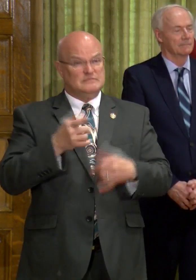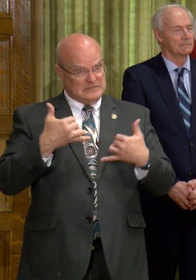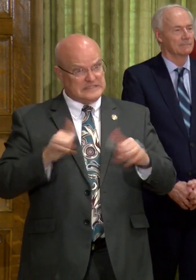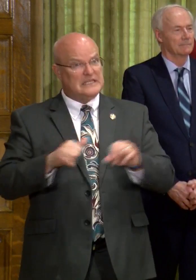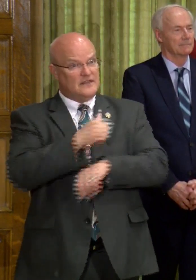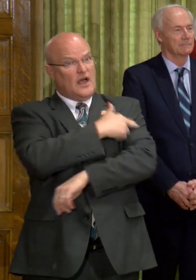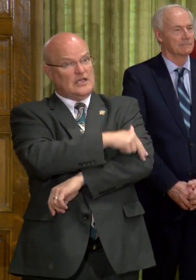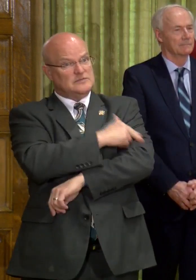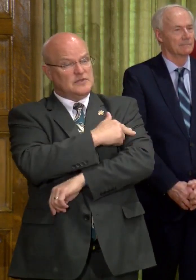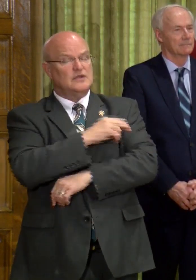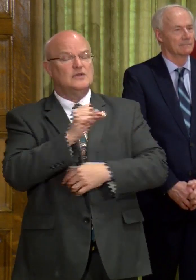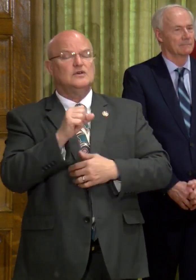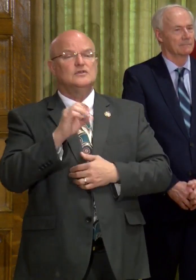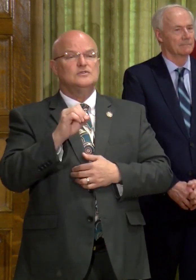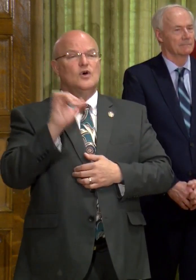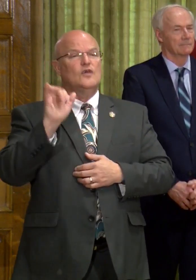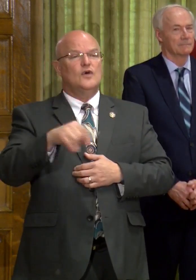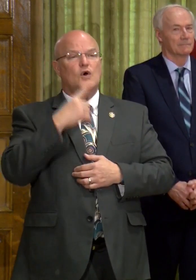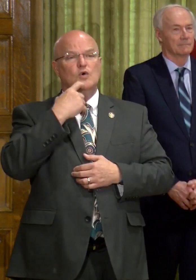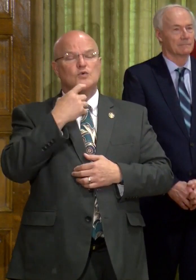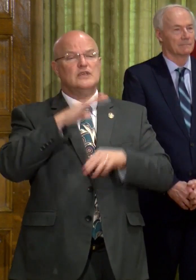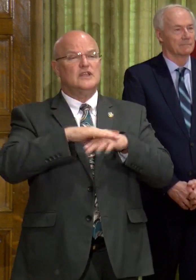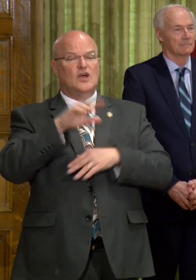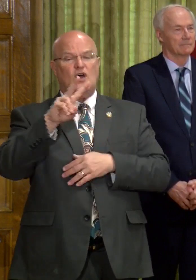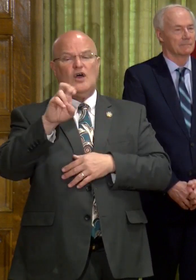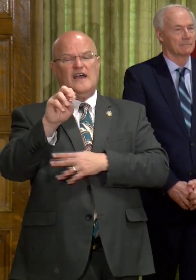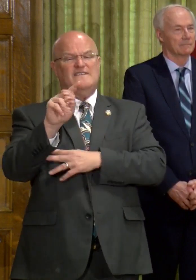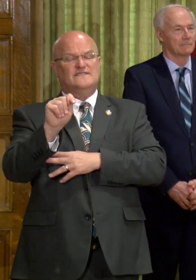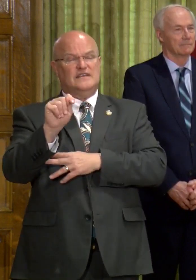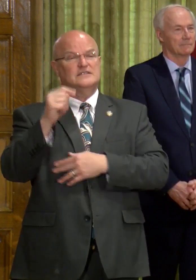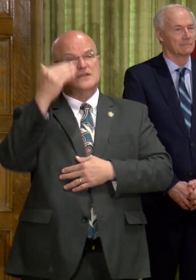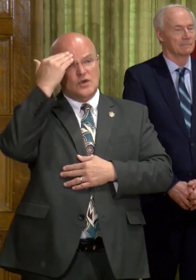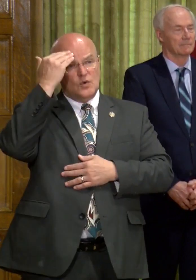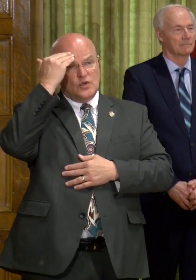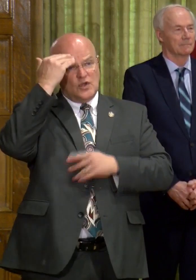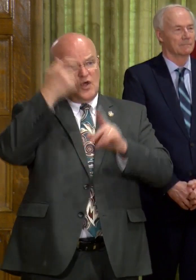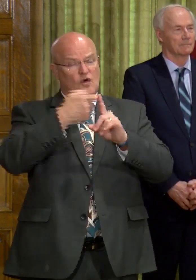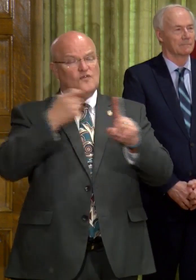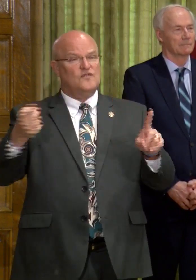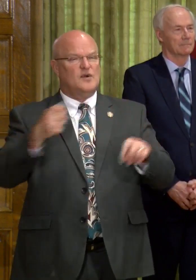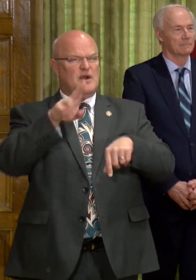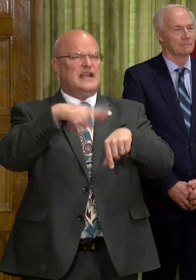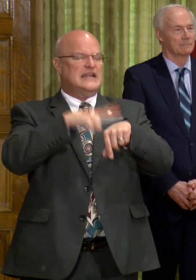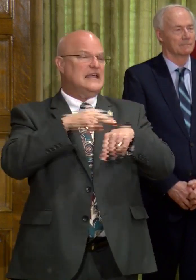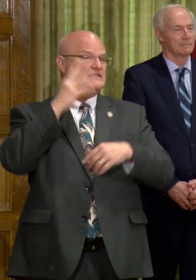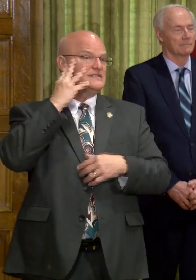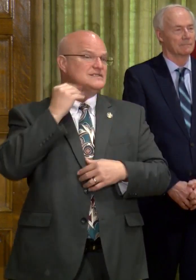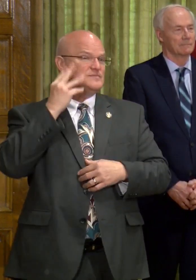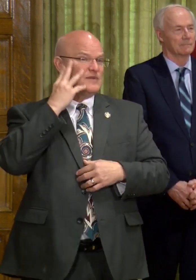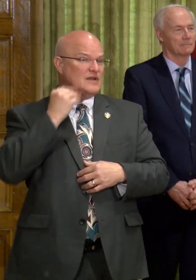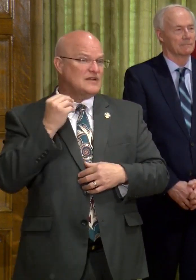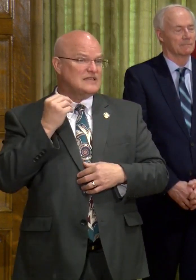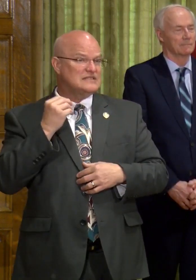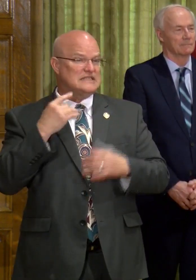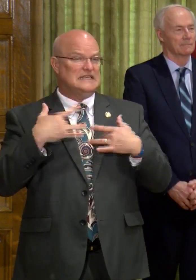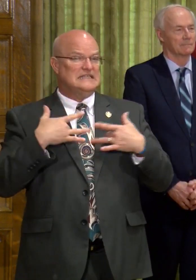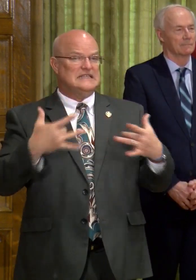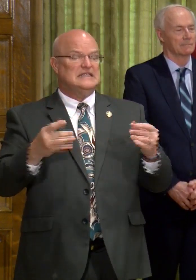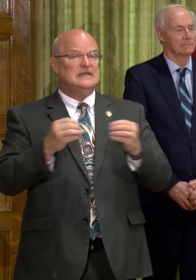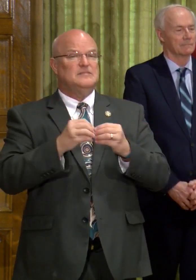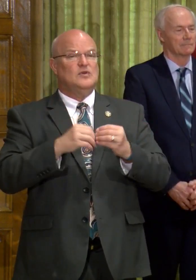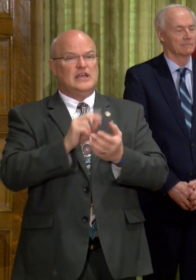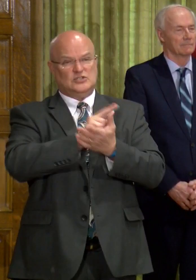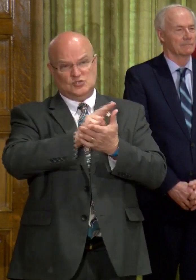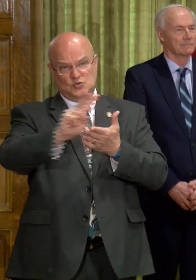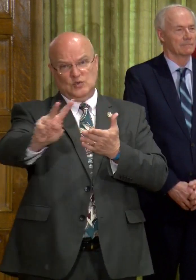still are in the hospital. So, those who get on a ventilator, we know, uh, from our national experience, uh, it tends to be more